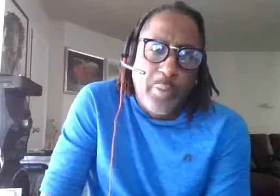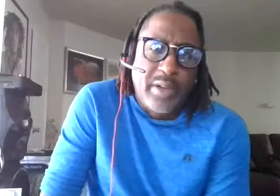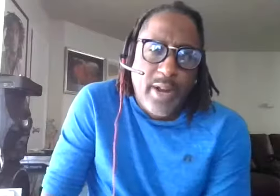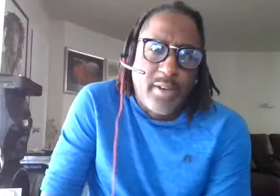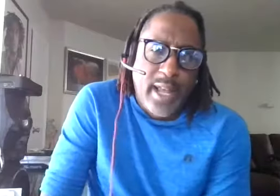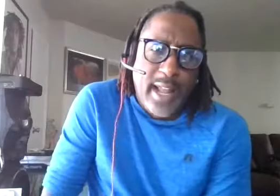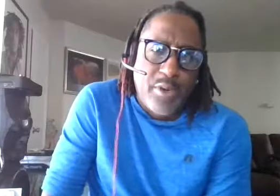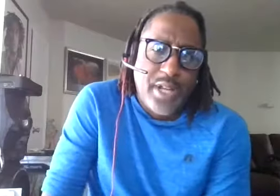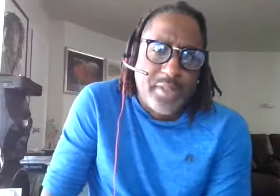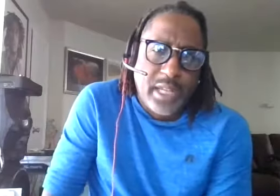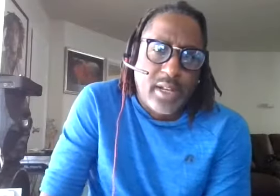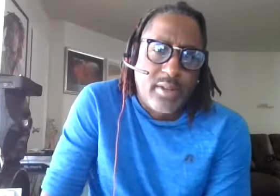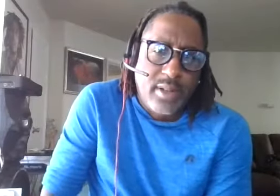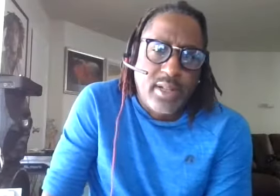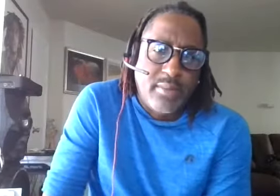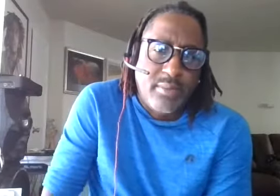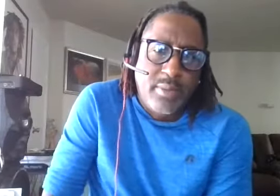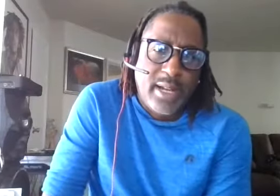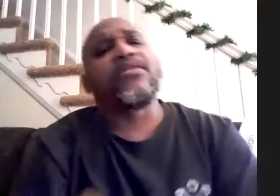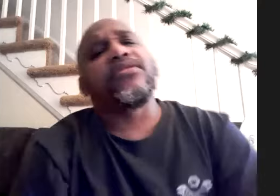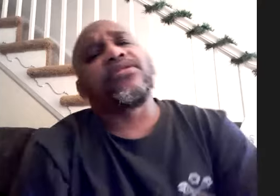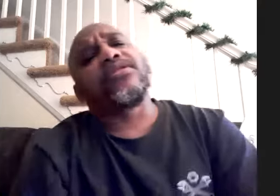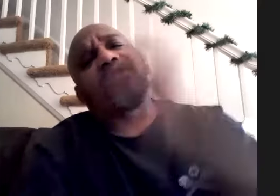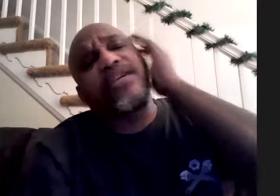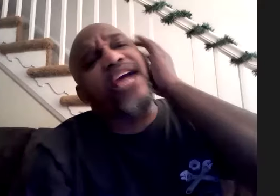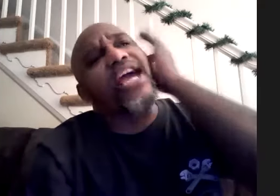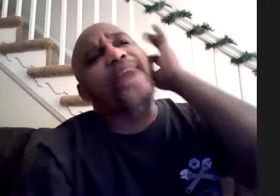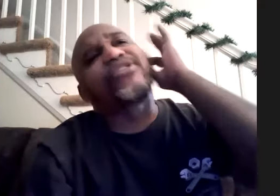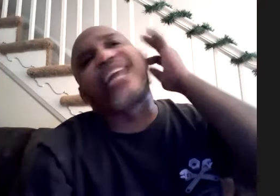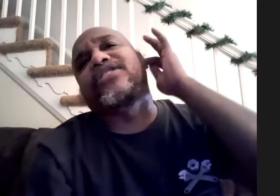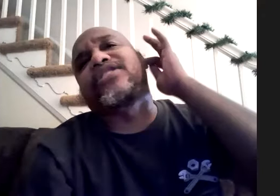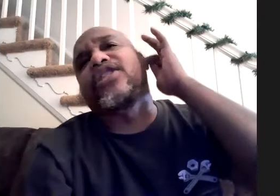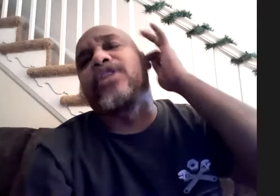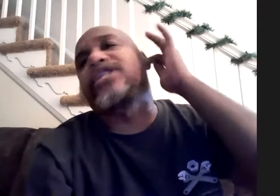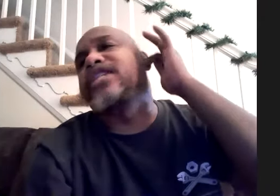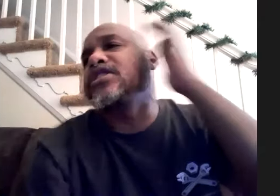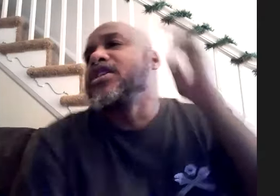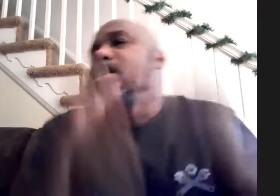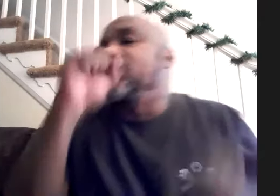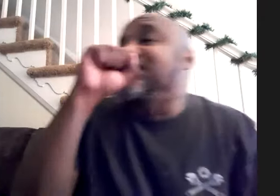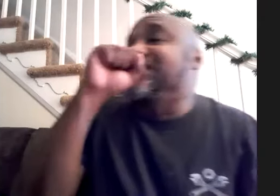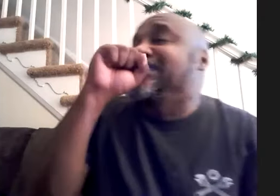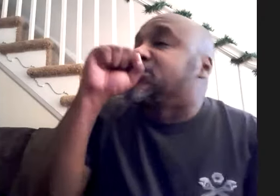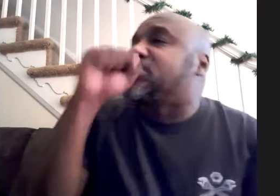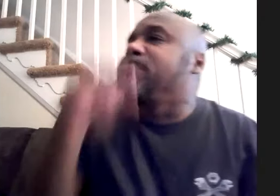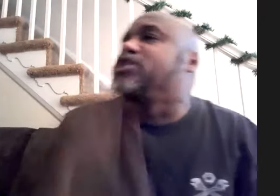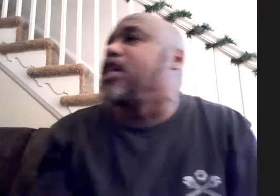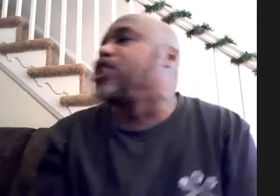they're opening record and hammer jacks again um back up that's what yeah hammer jacks is a little it seems to be a little